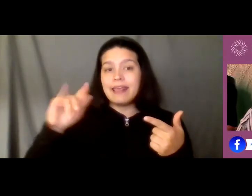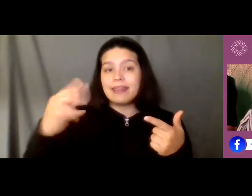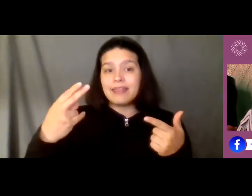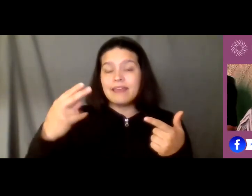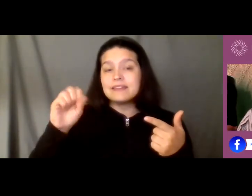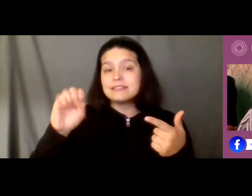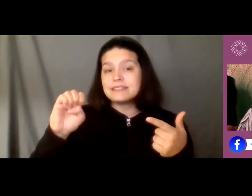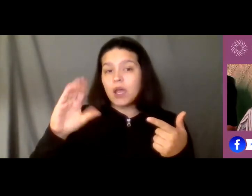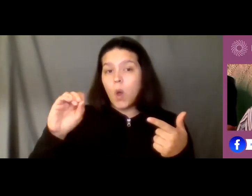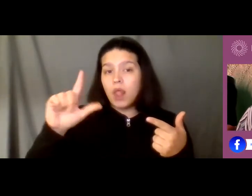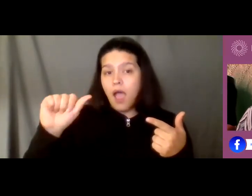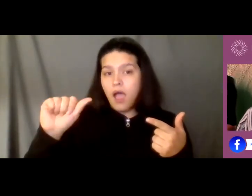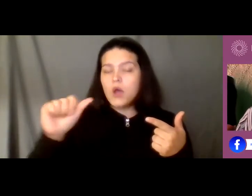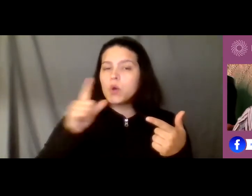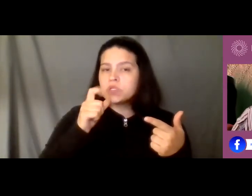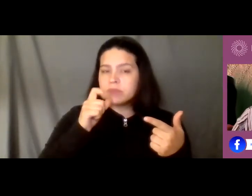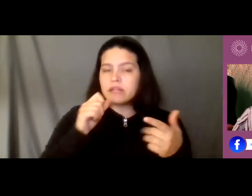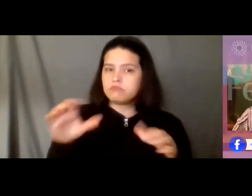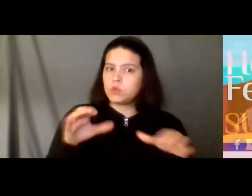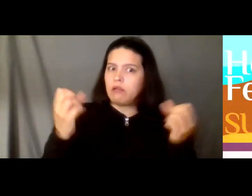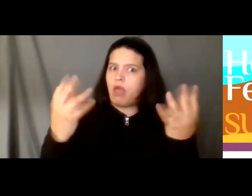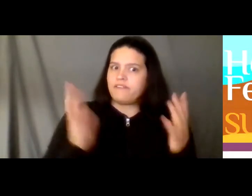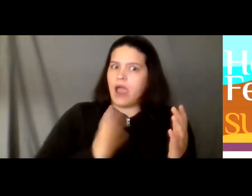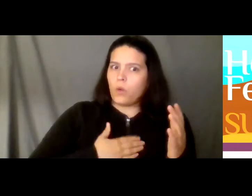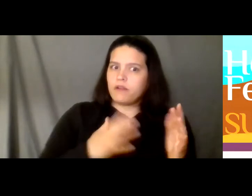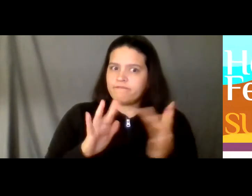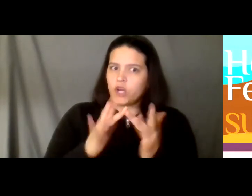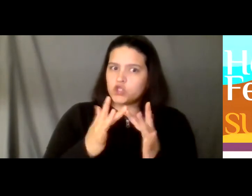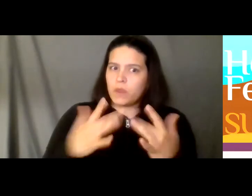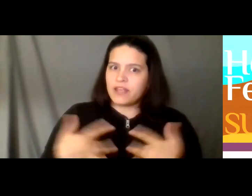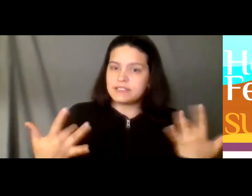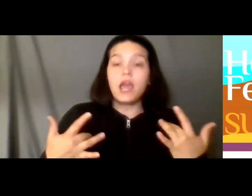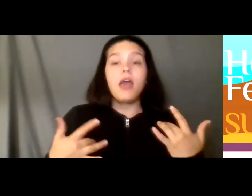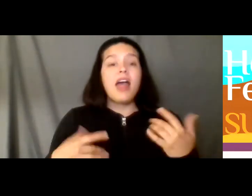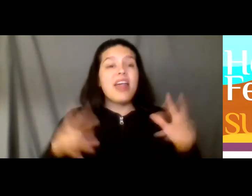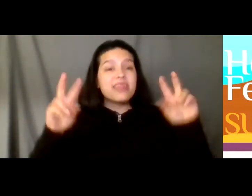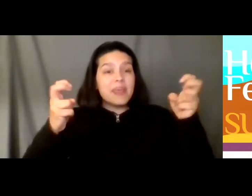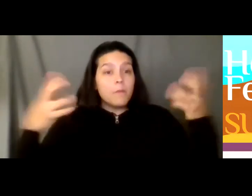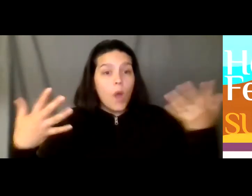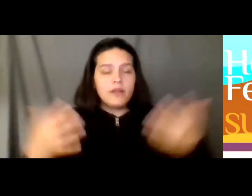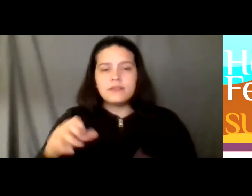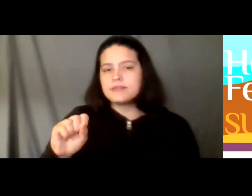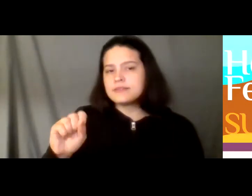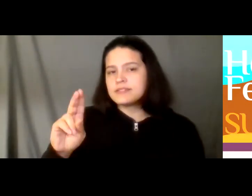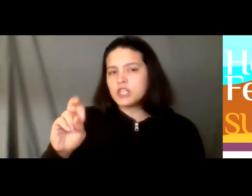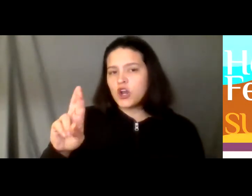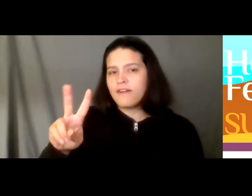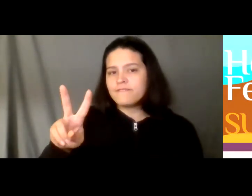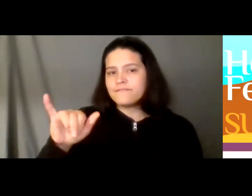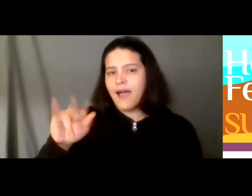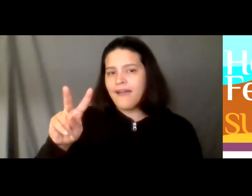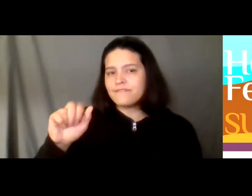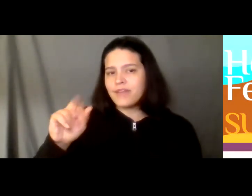theme is survivance and so one of the things that i wanted to share with you uh this evening